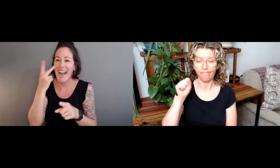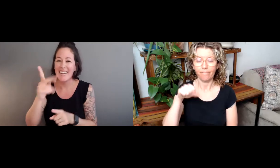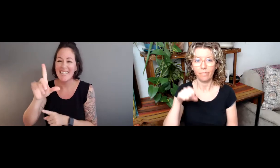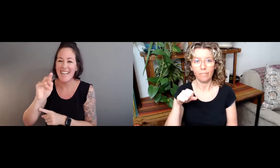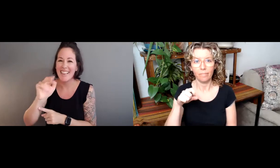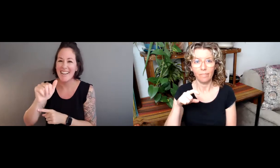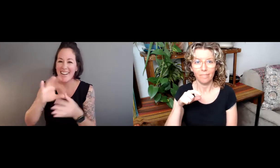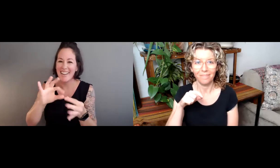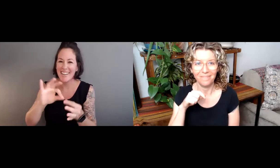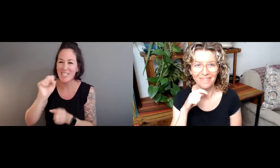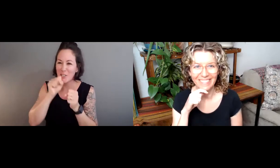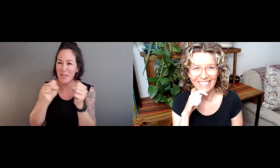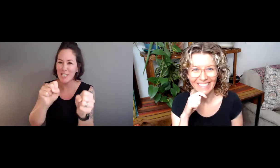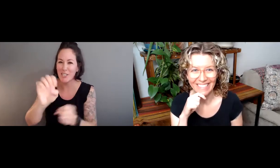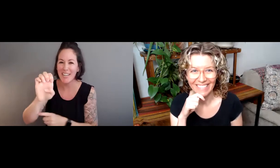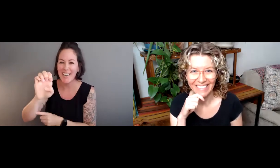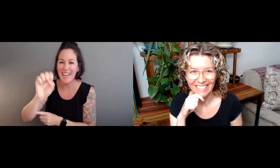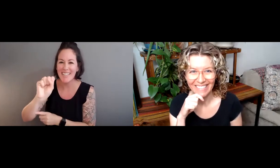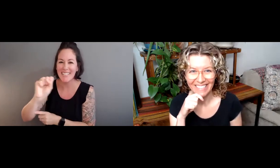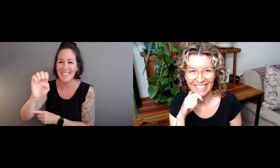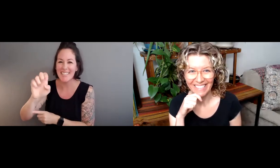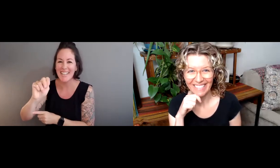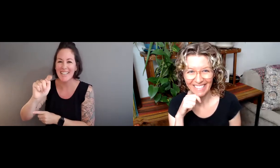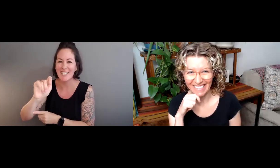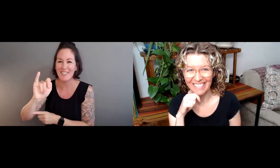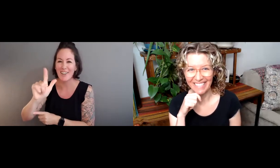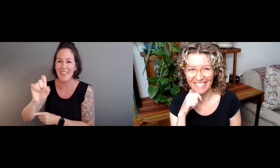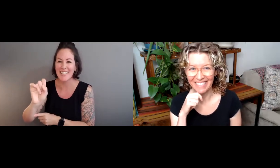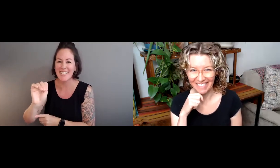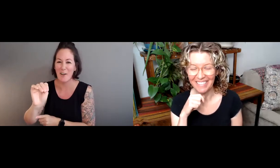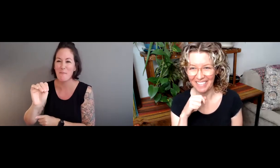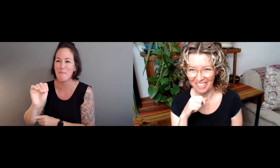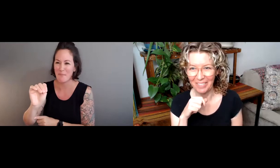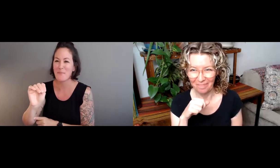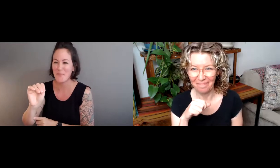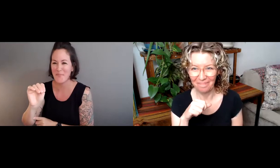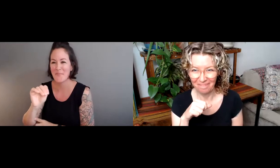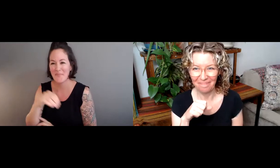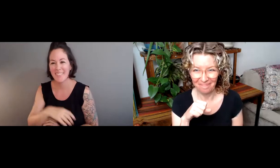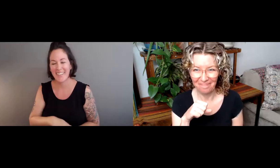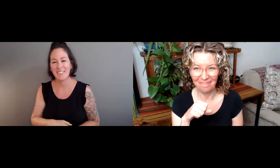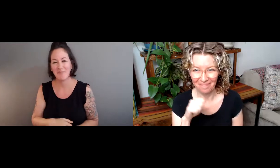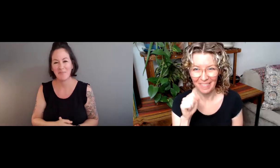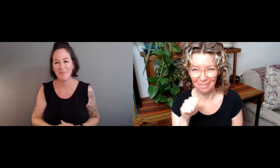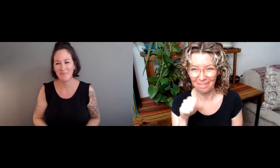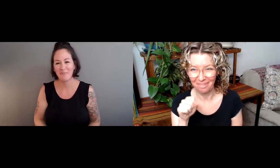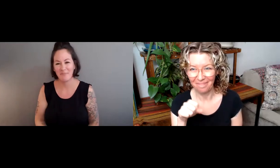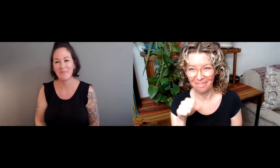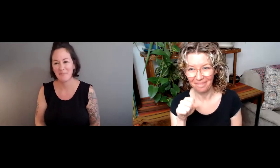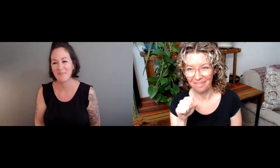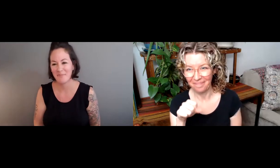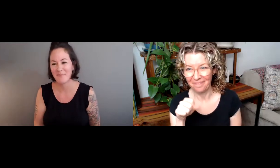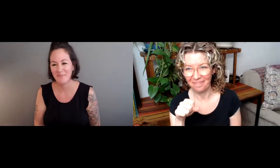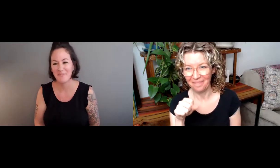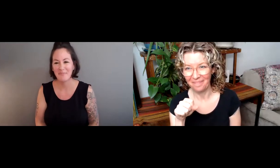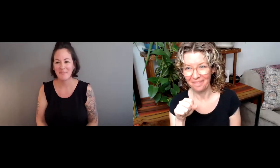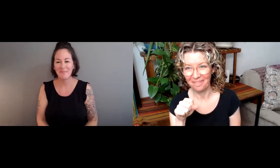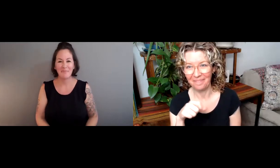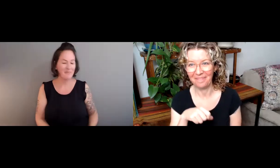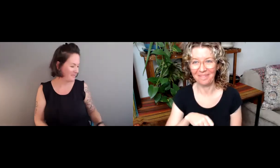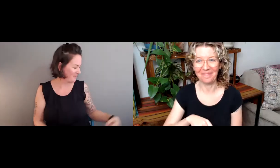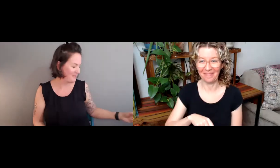leave